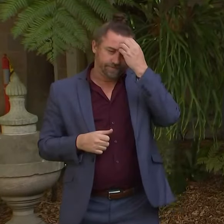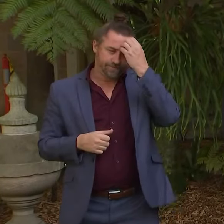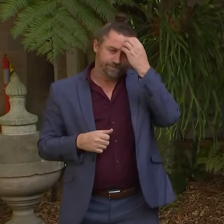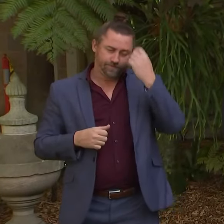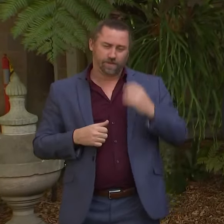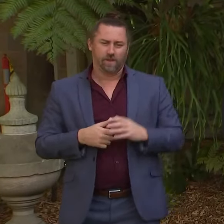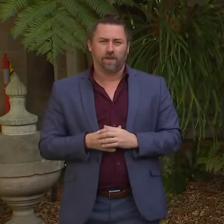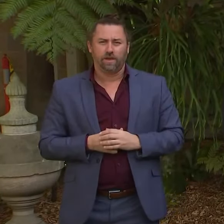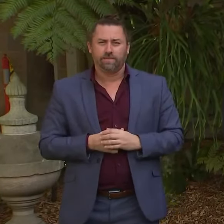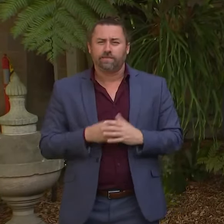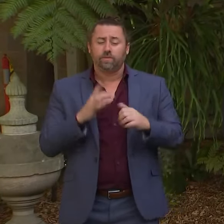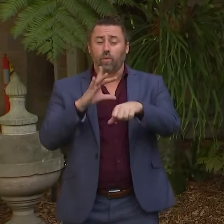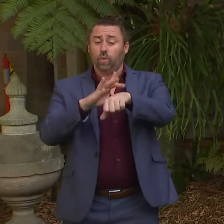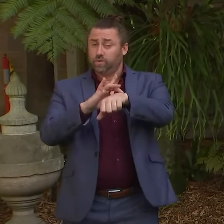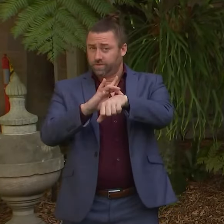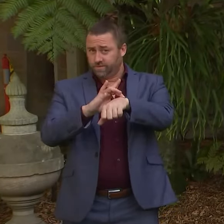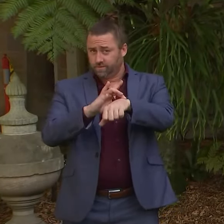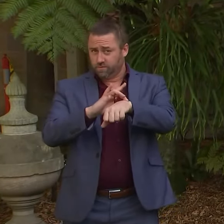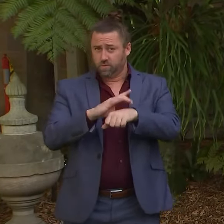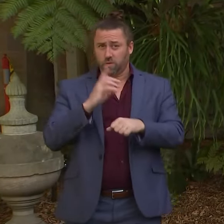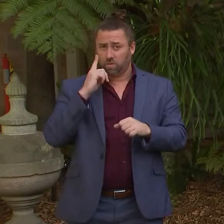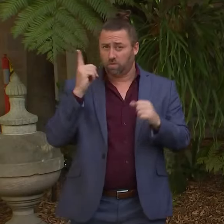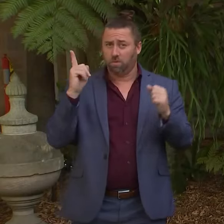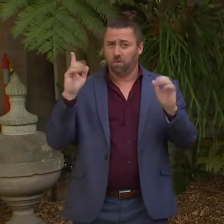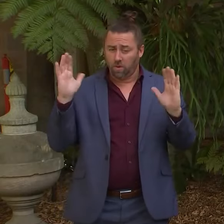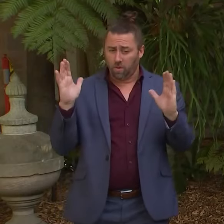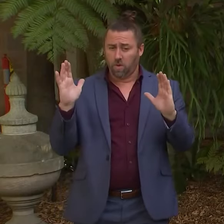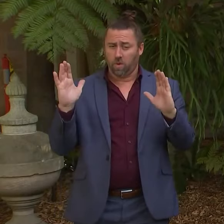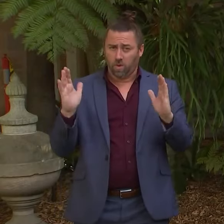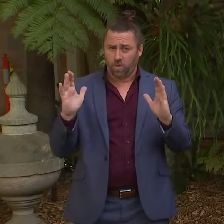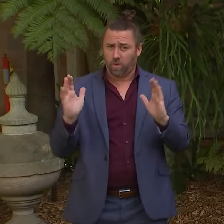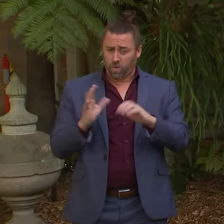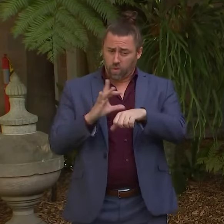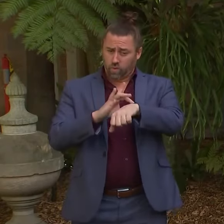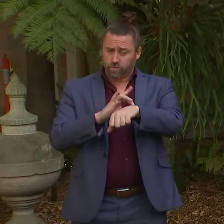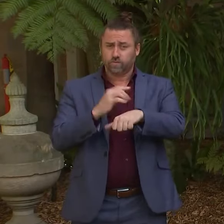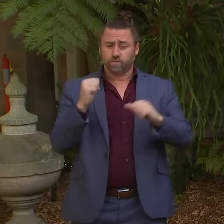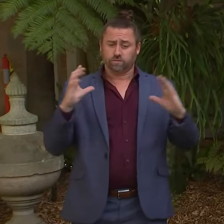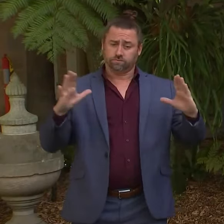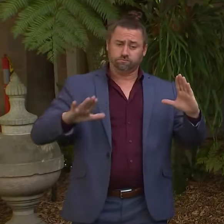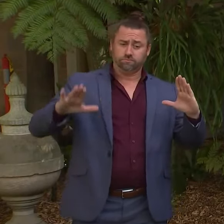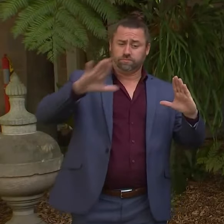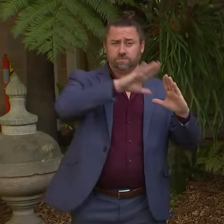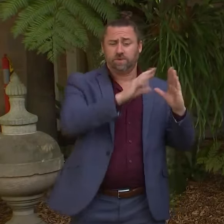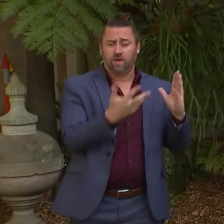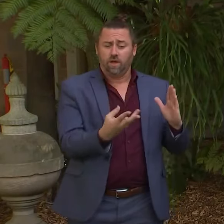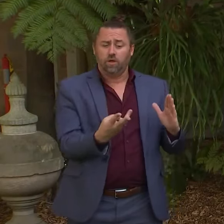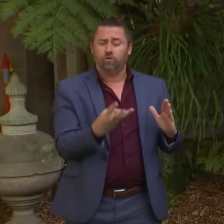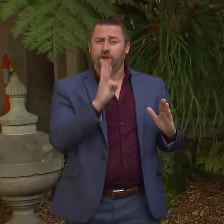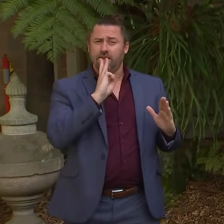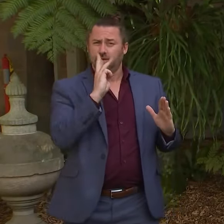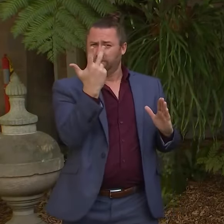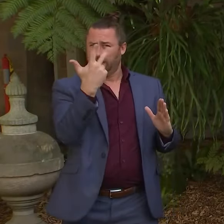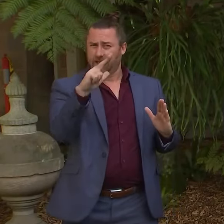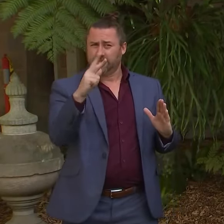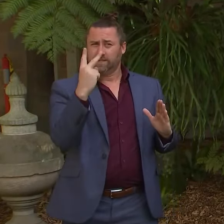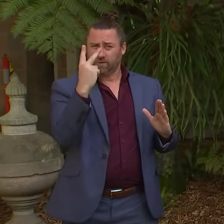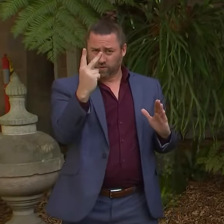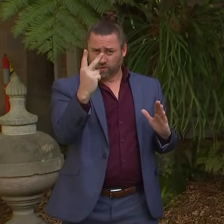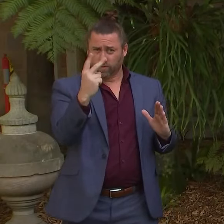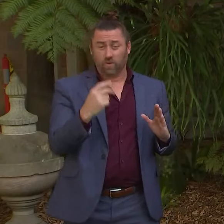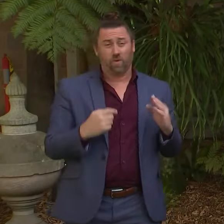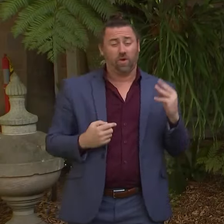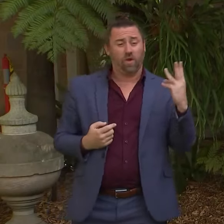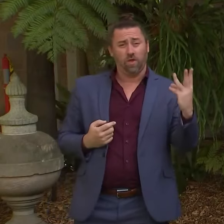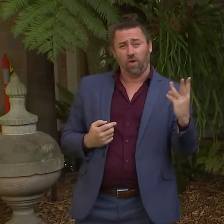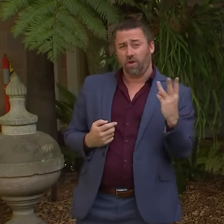hospitalisation numbers I'm very pleased to see our numbers are still coming down. 382 in our public hospitals, 33